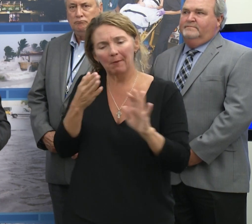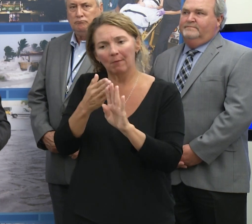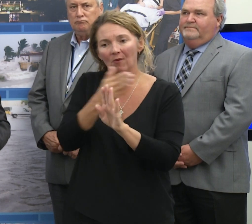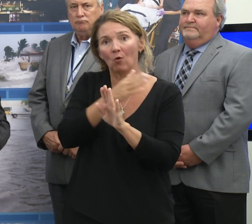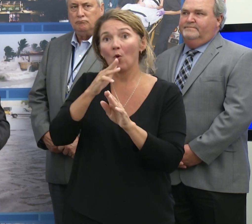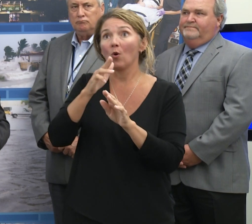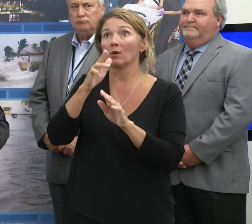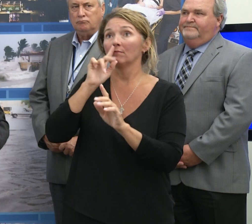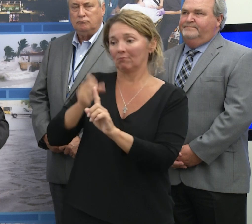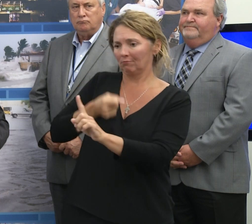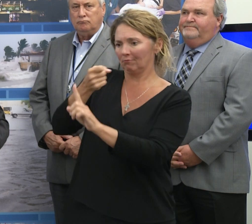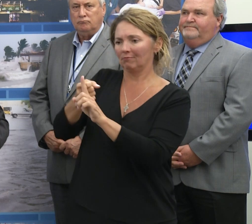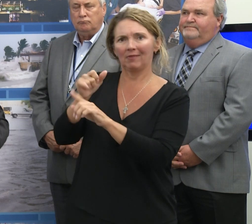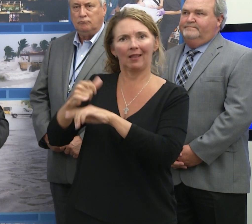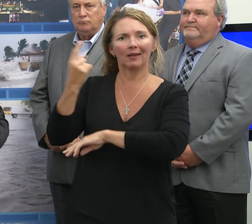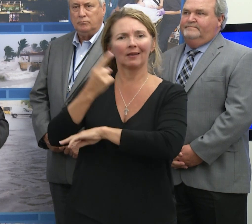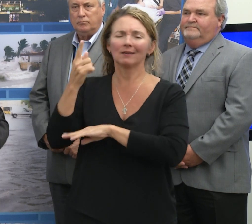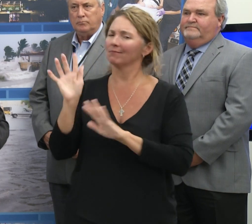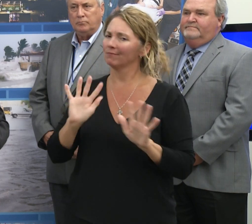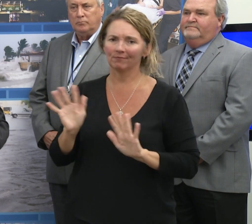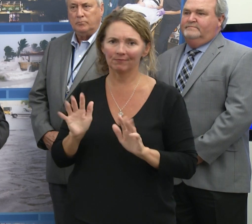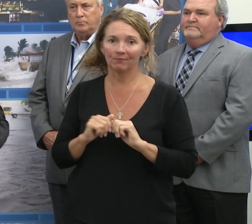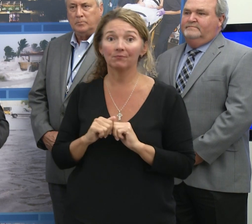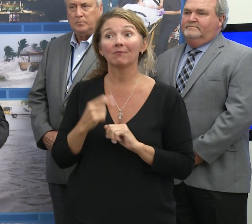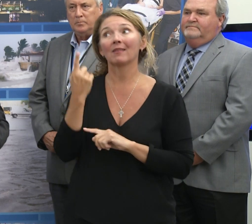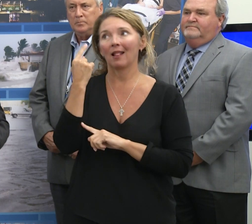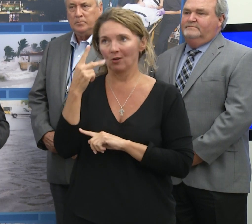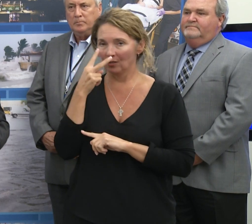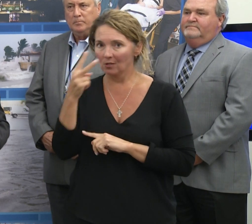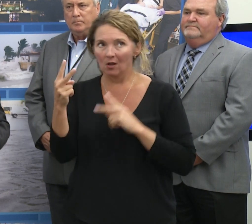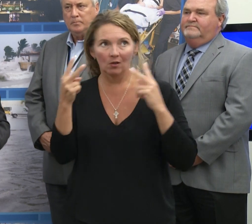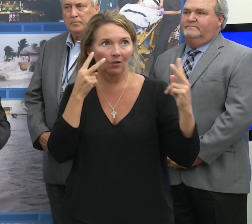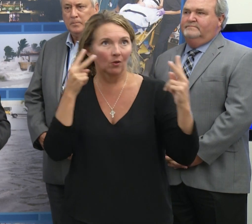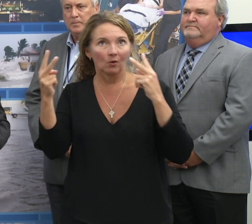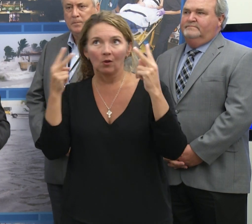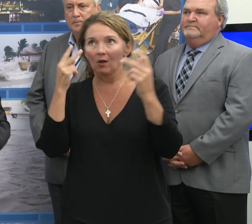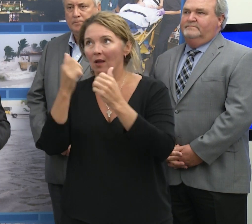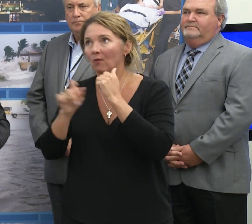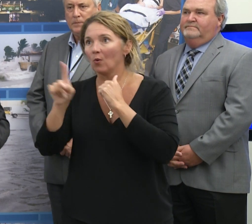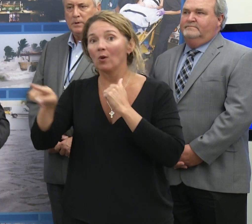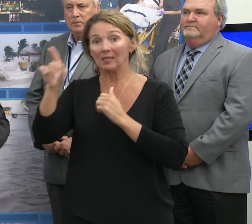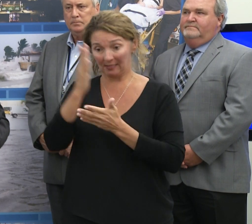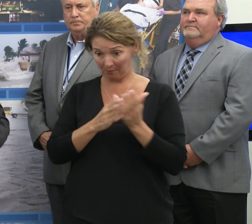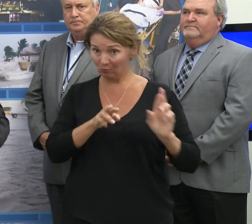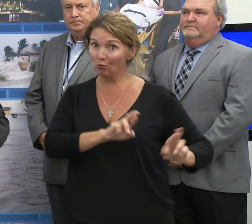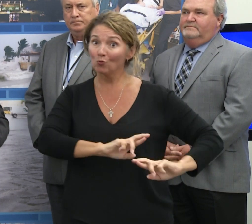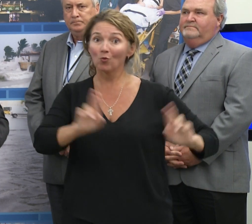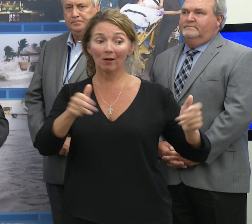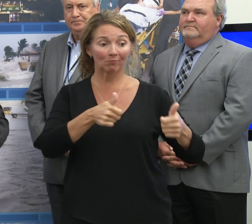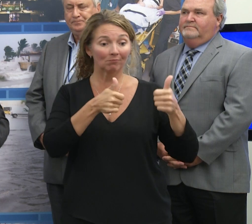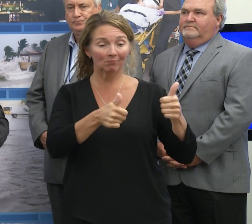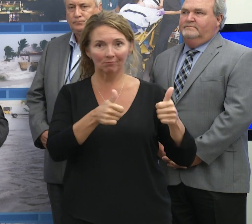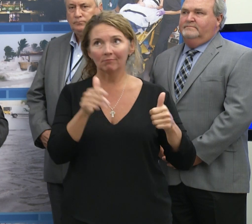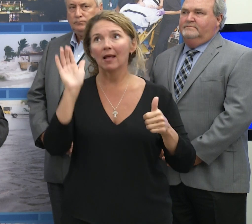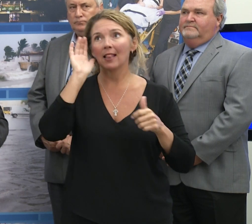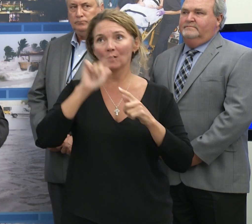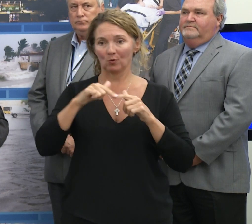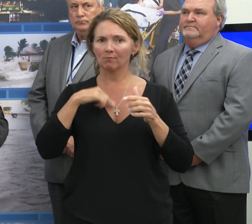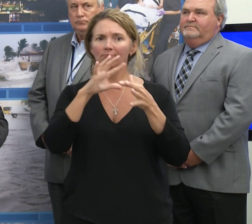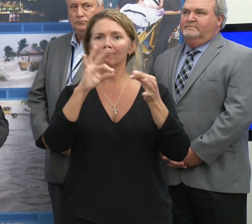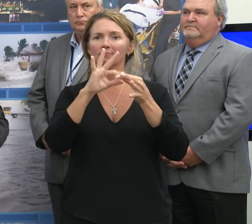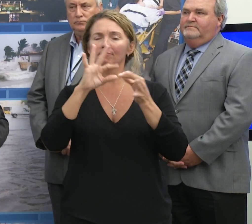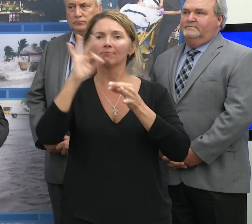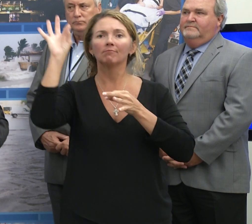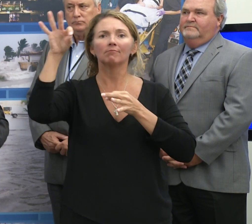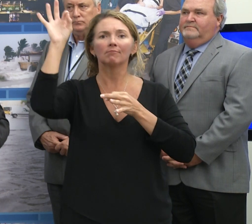the storm hits. We saw it last year. We saw a lot of people who were ready and who listened to us when we